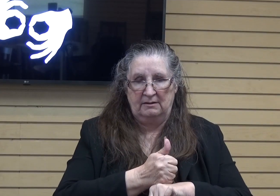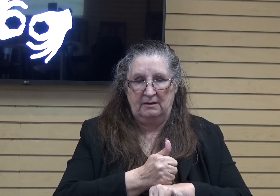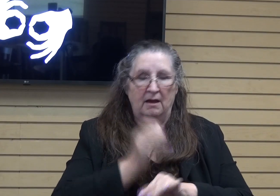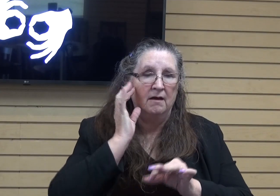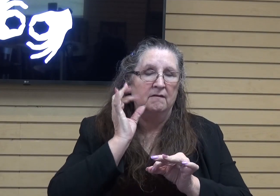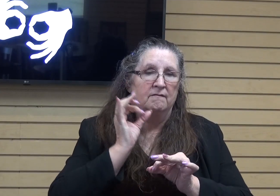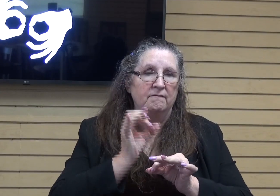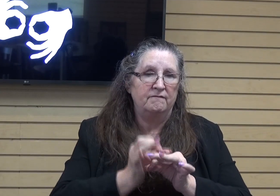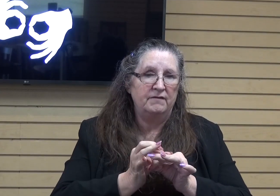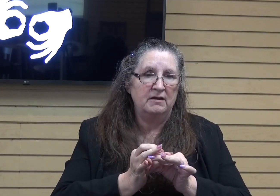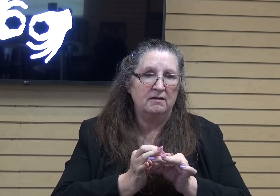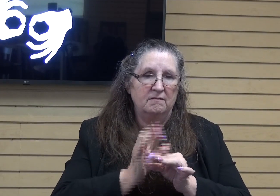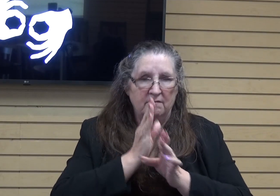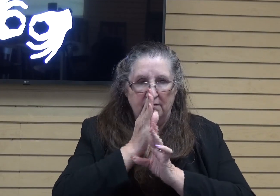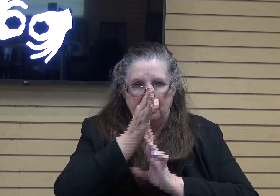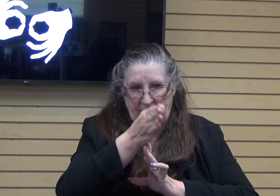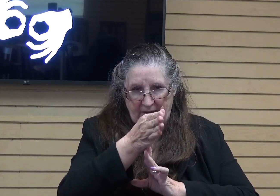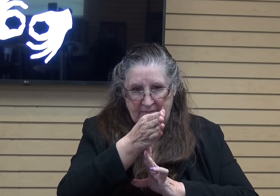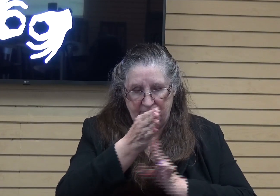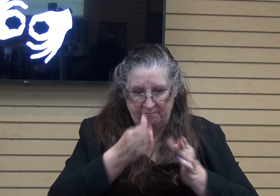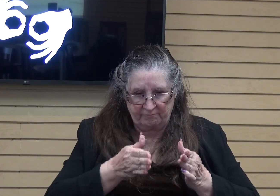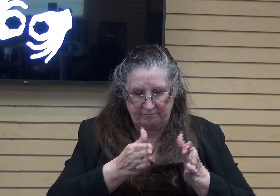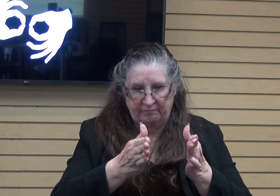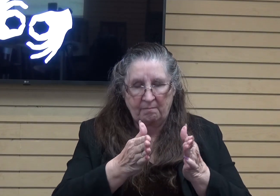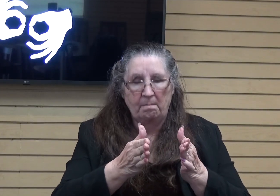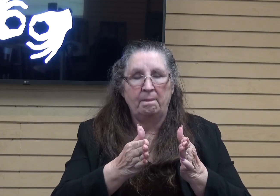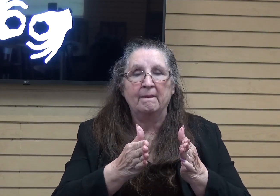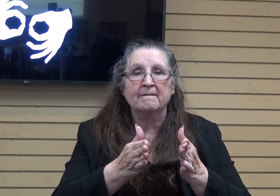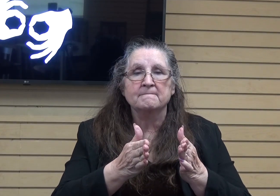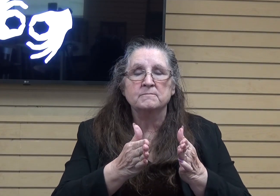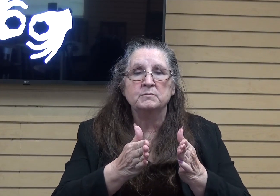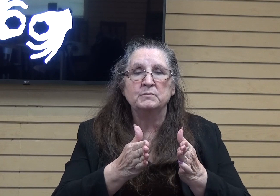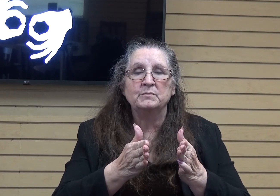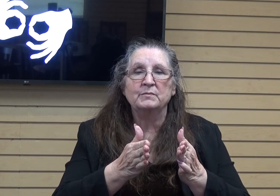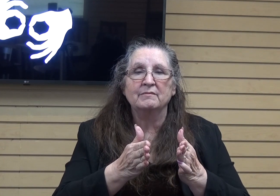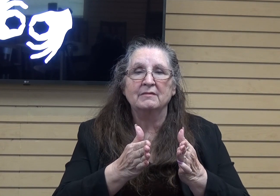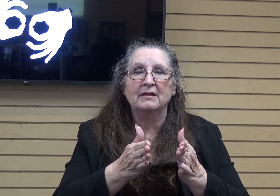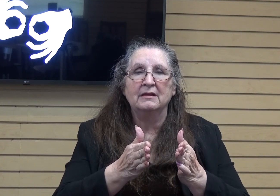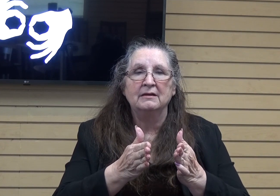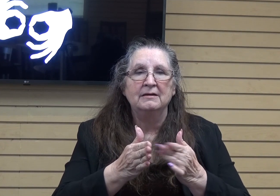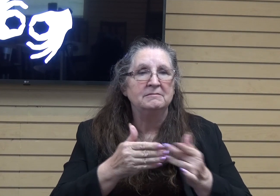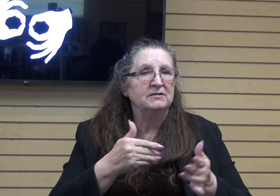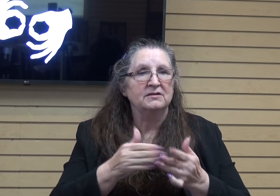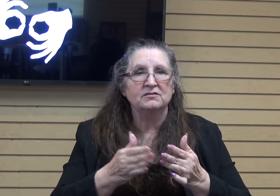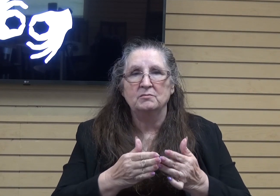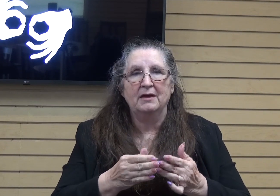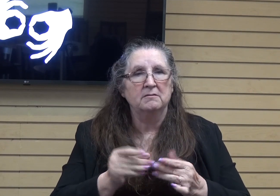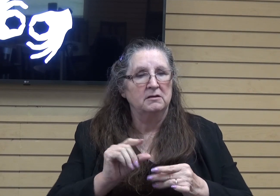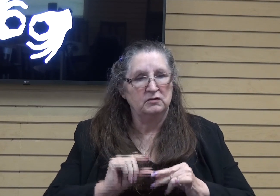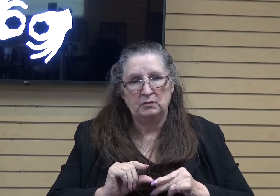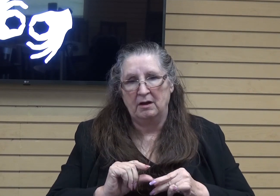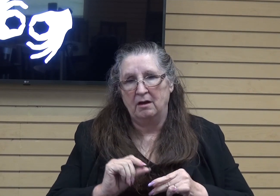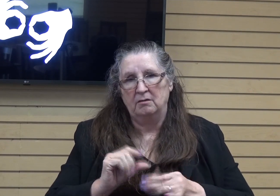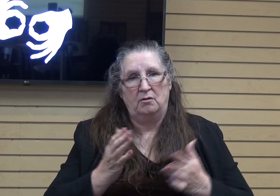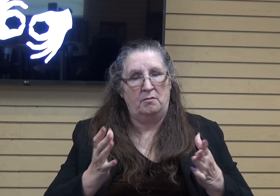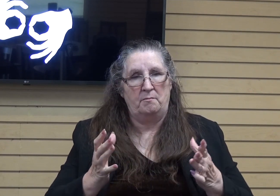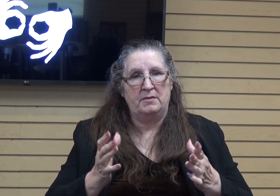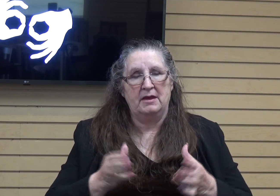trajectory. And even in the small things, we need to do this. We need to live